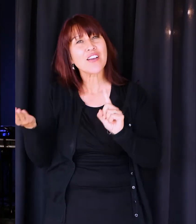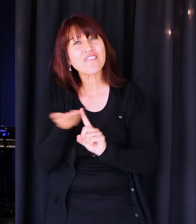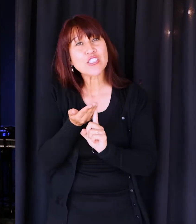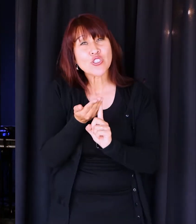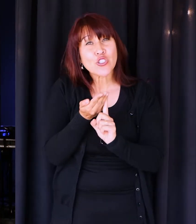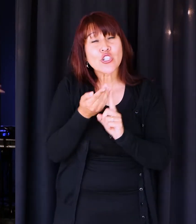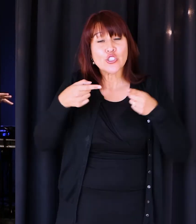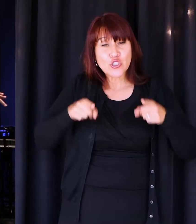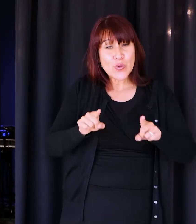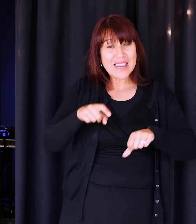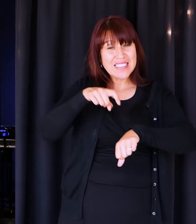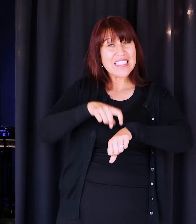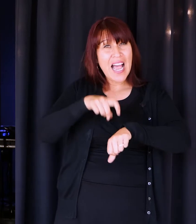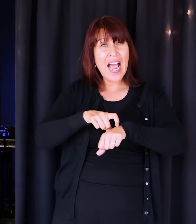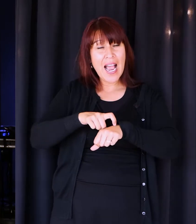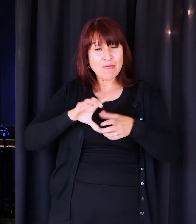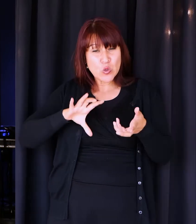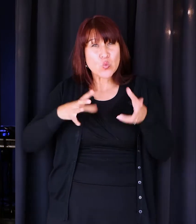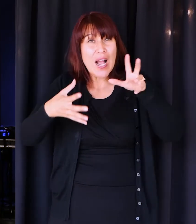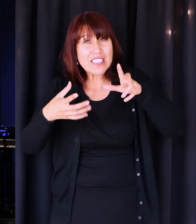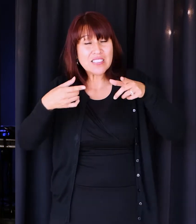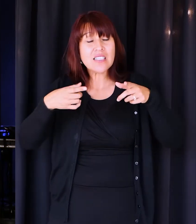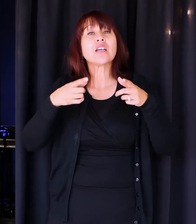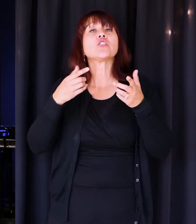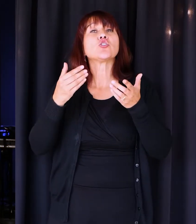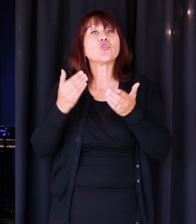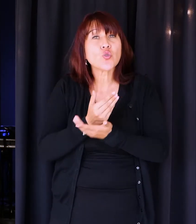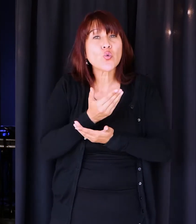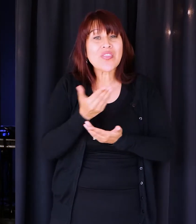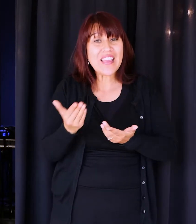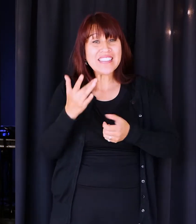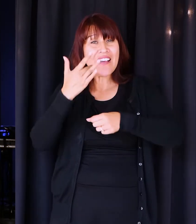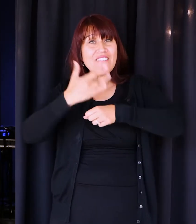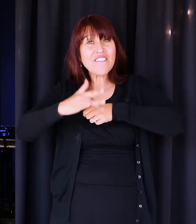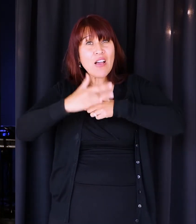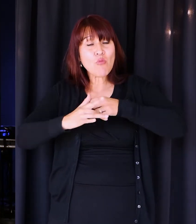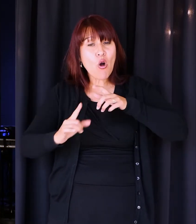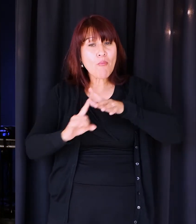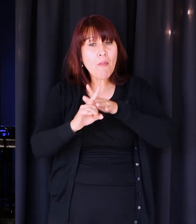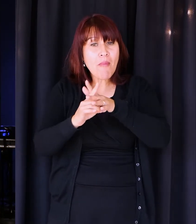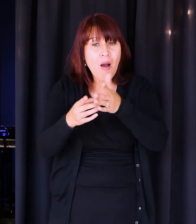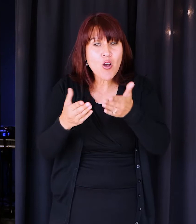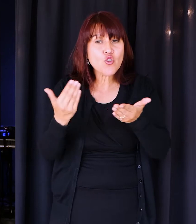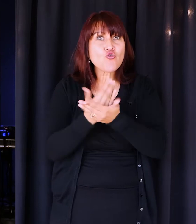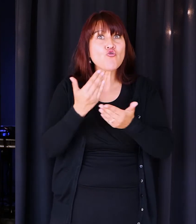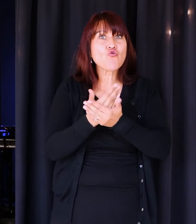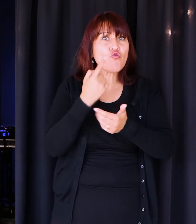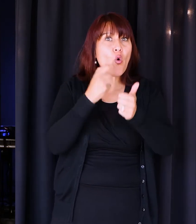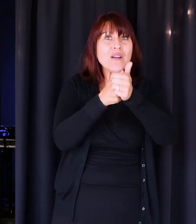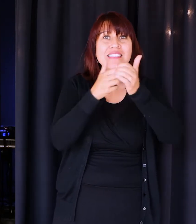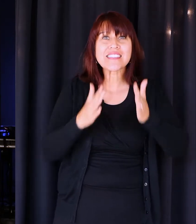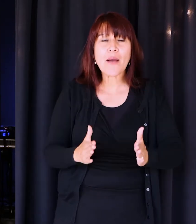season, this crisis, that in this season, there are some new things available to disciples, new things available